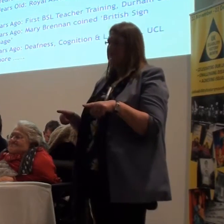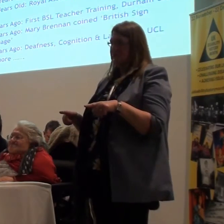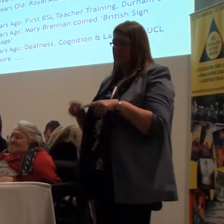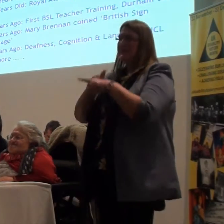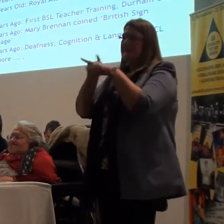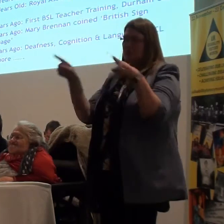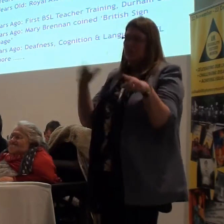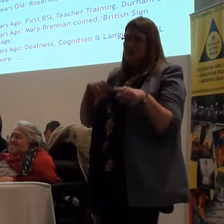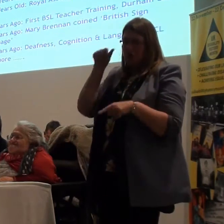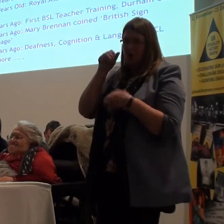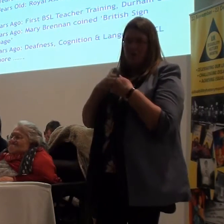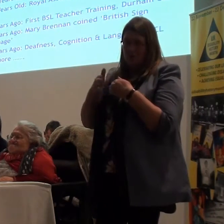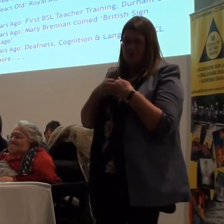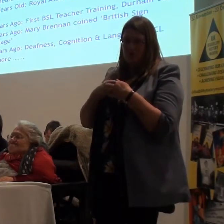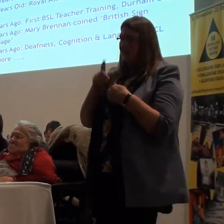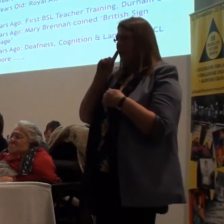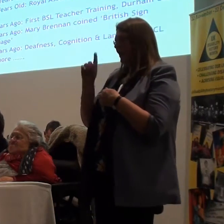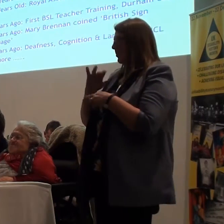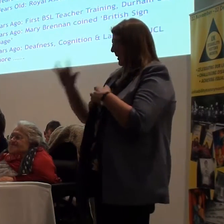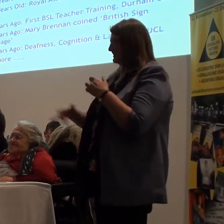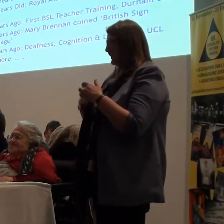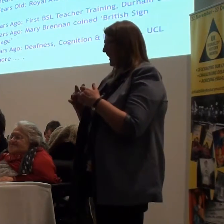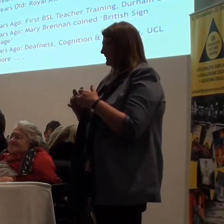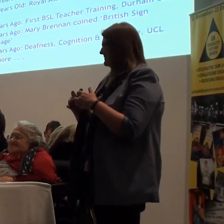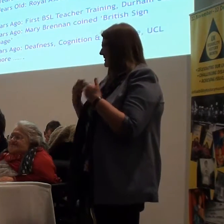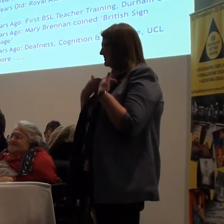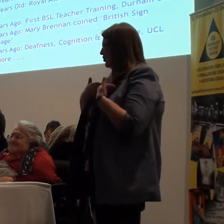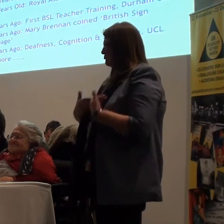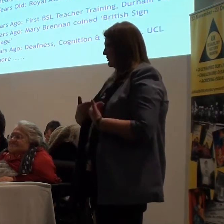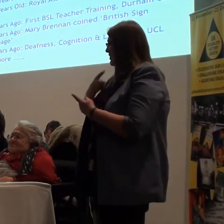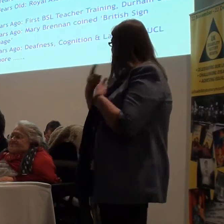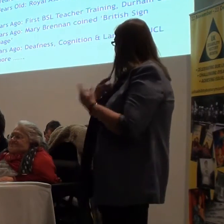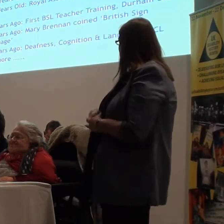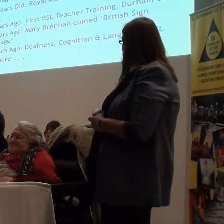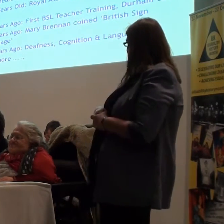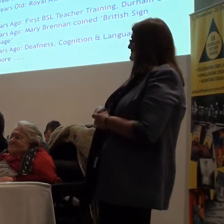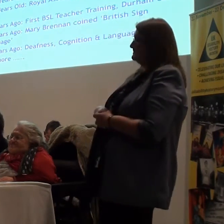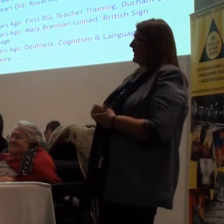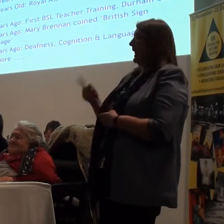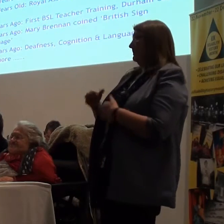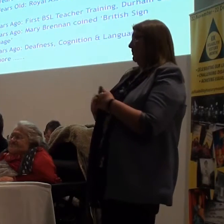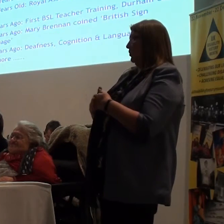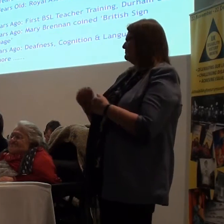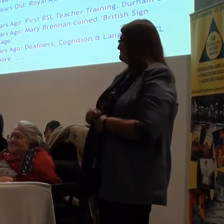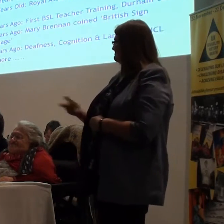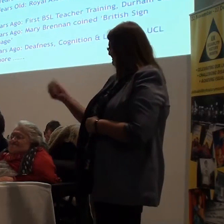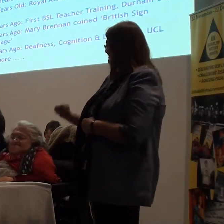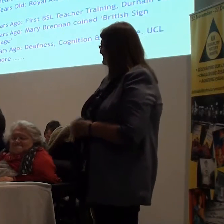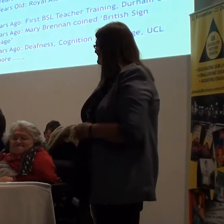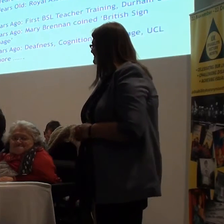Which looks at deafness, cognition and language. You can have a look at the website for more information.